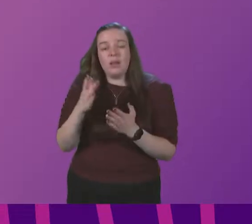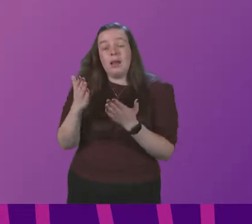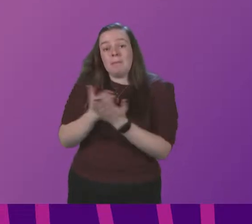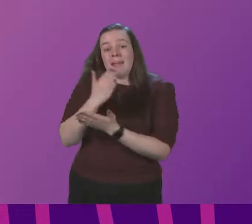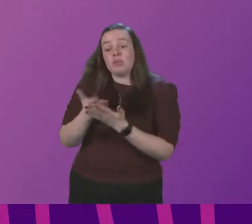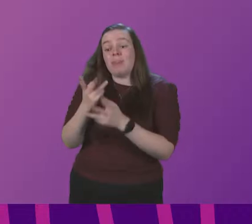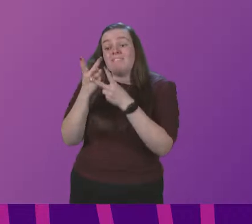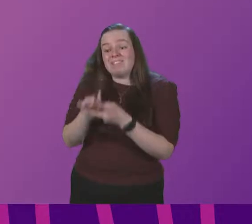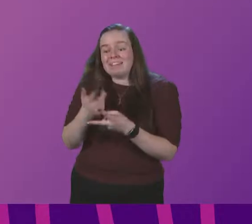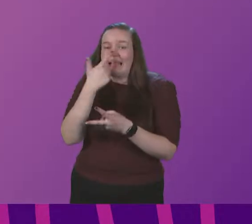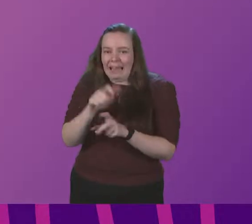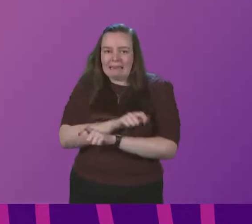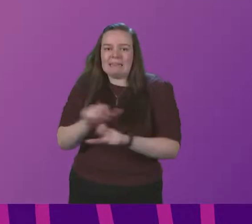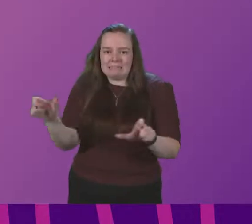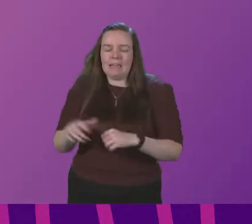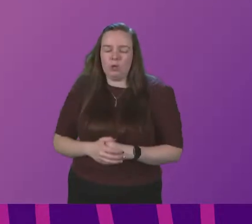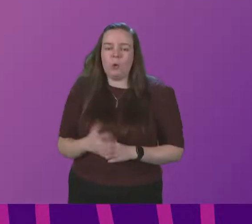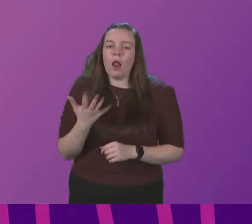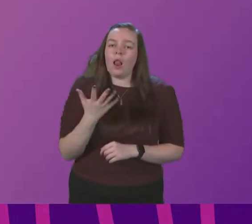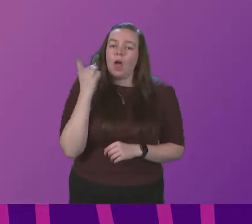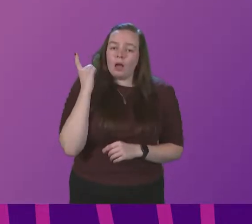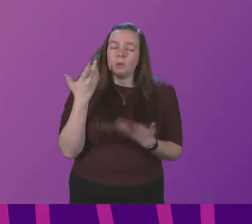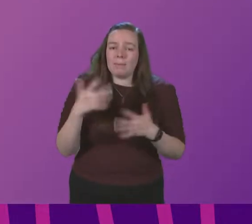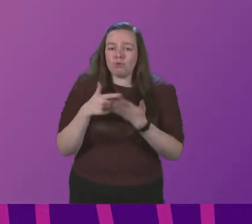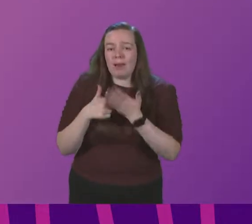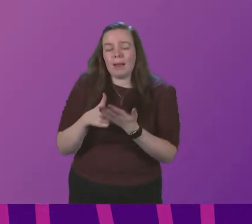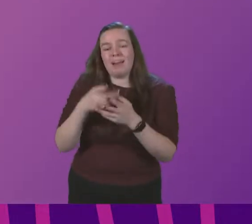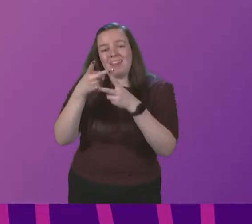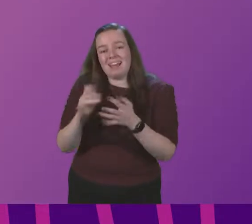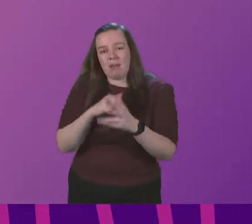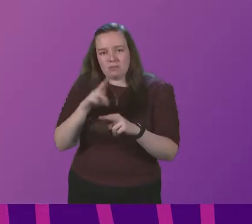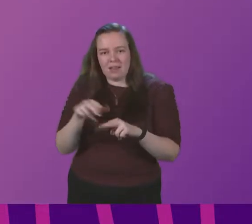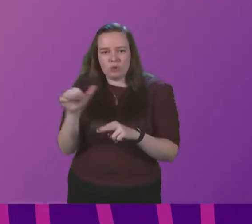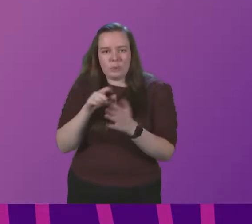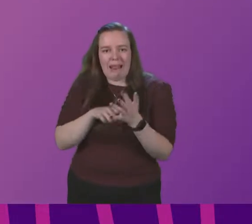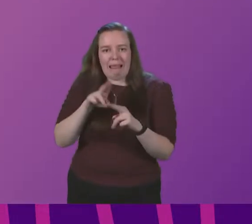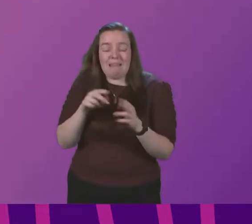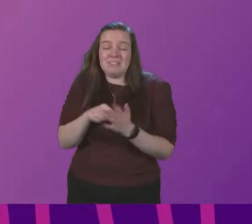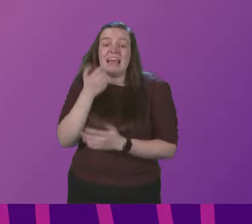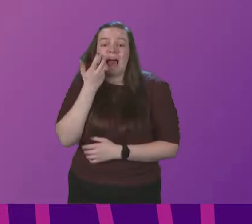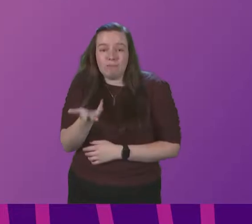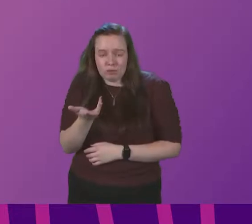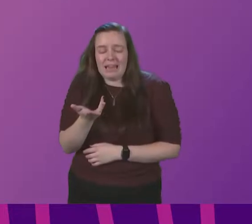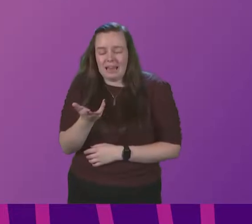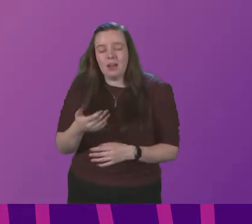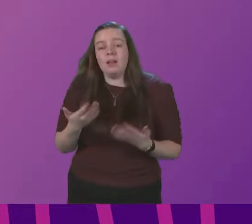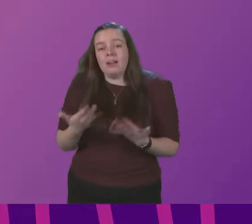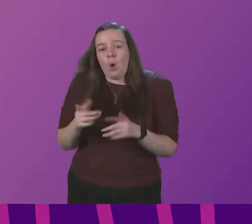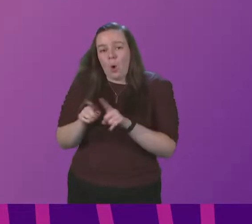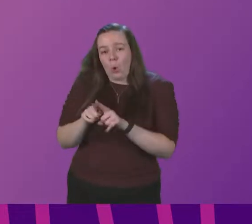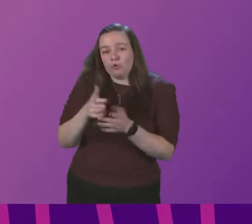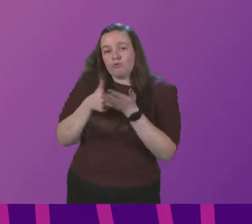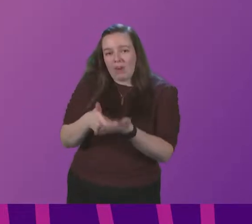visits can continue. Last week, we recommended that care staff take lateral flow tests on a daily basis. We are also now